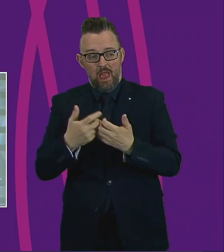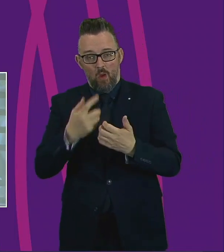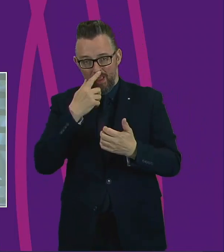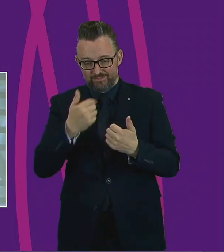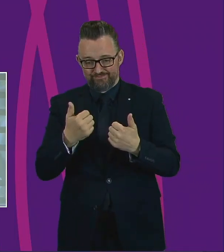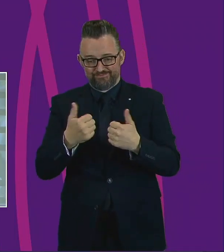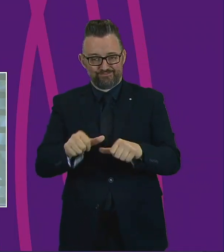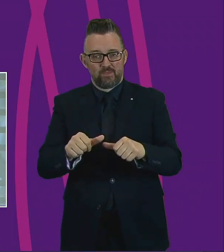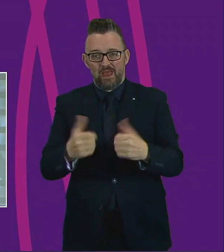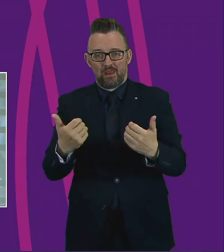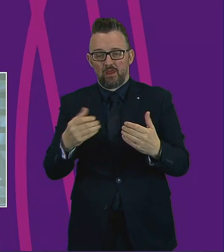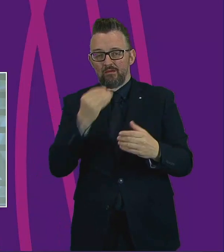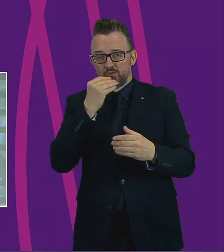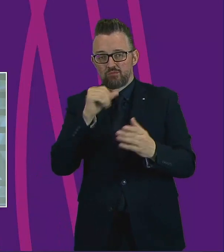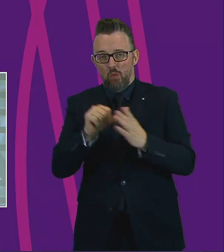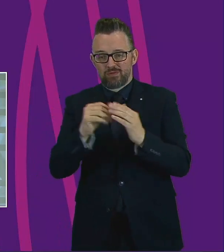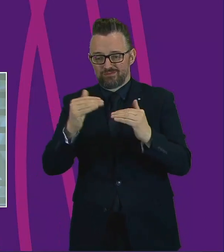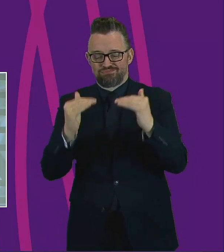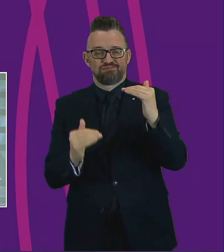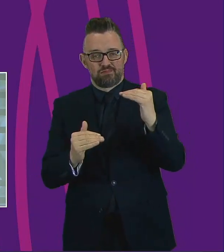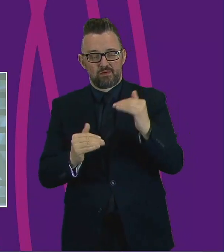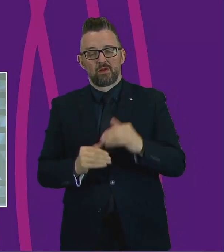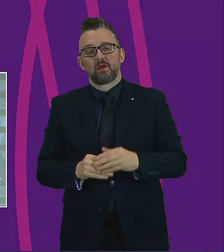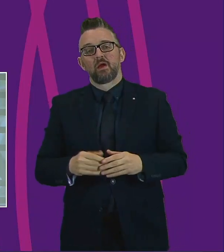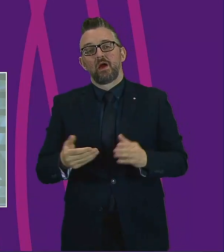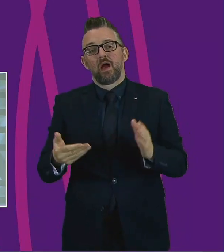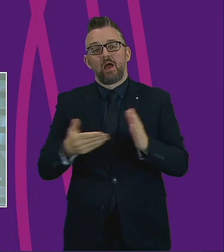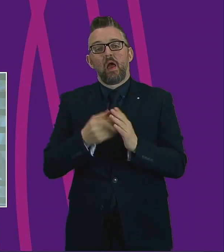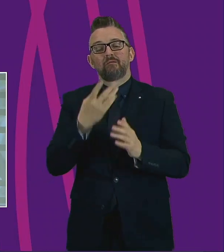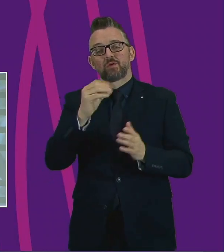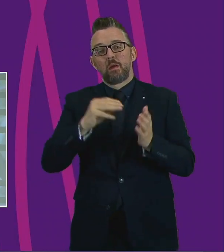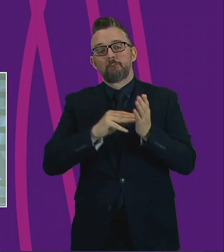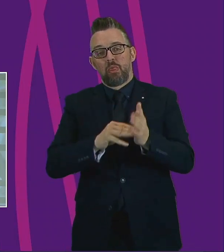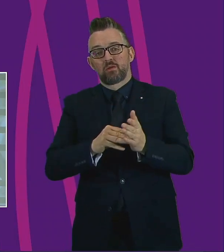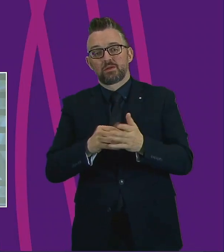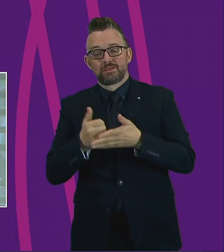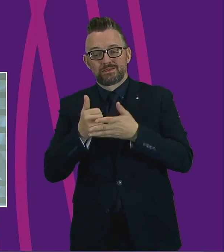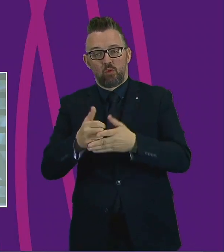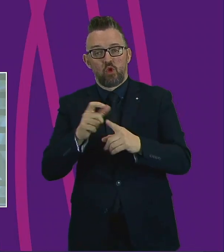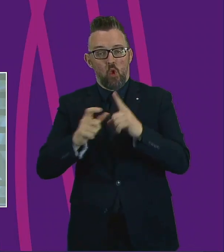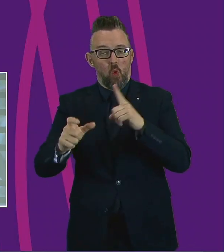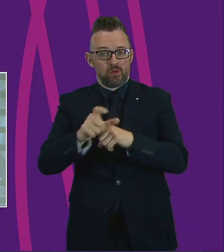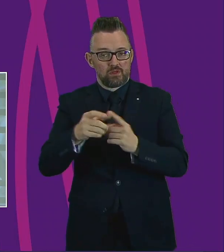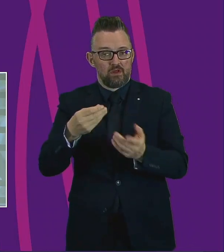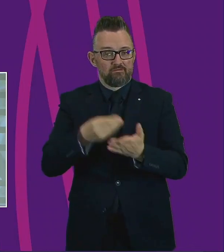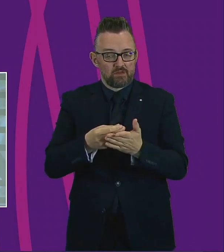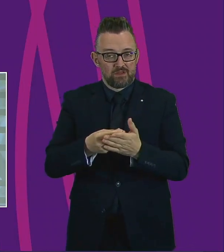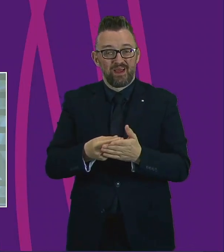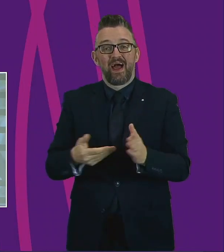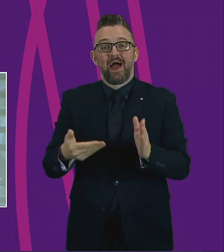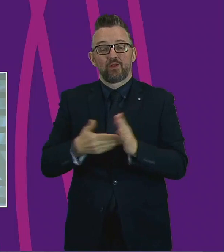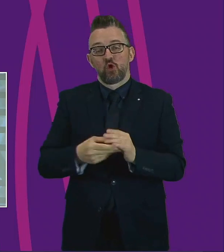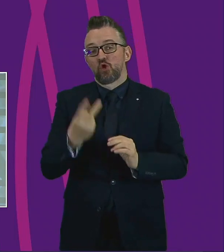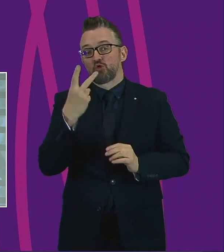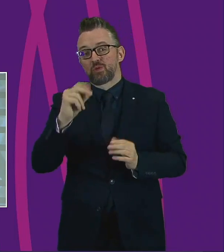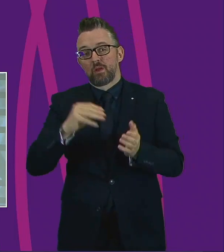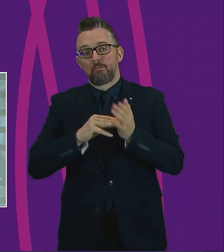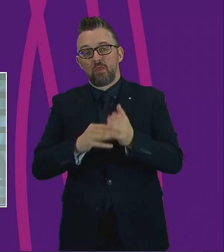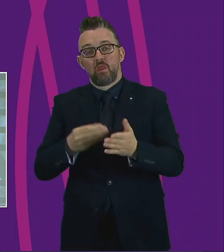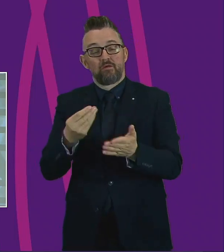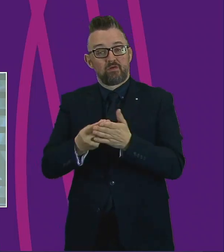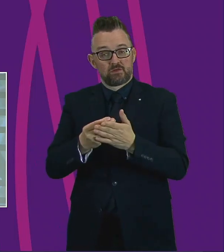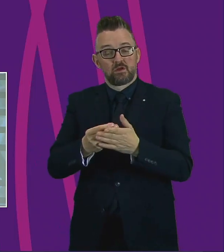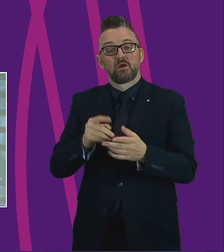insecurity, a £50 million wellbeing fund, a £40 million supporting communities fund and a £20 million fund